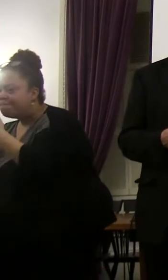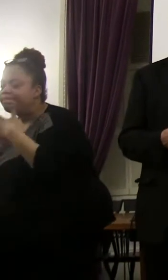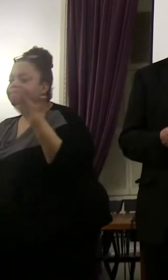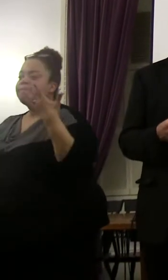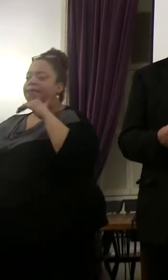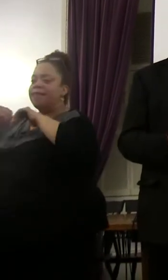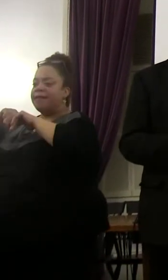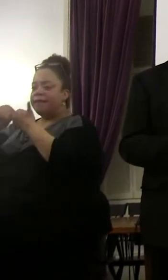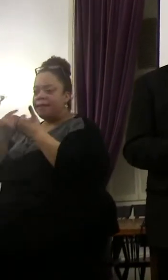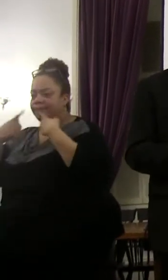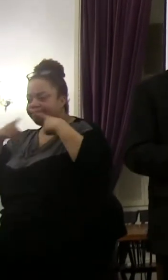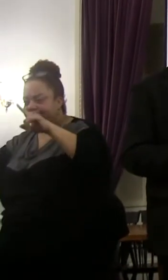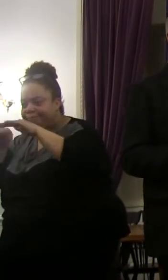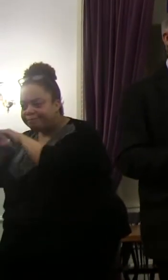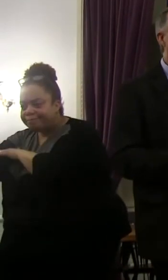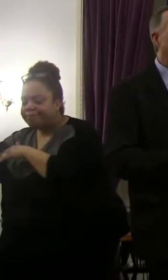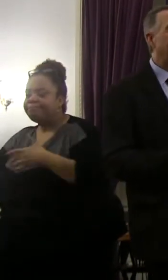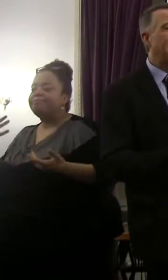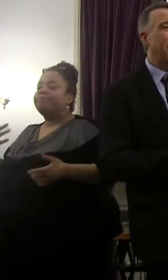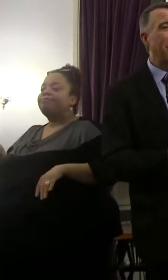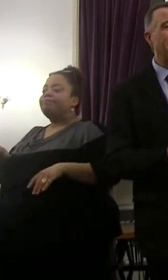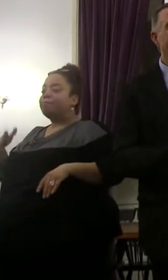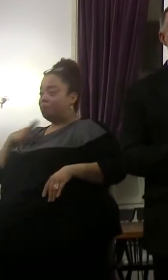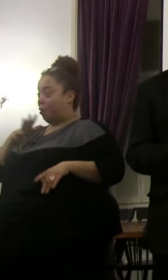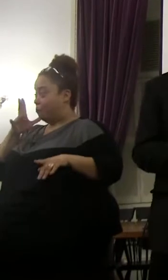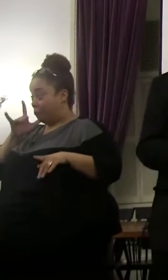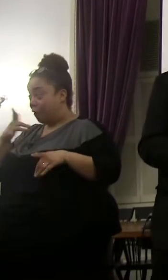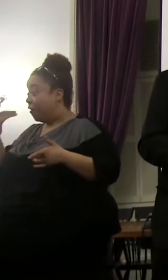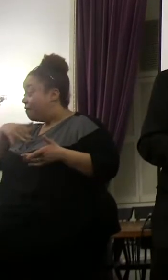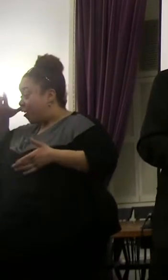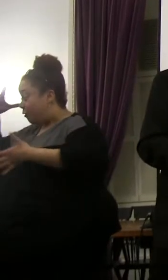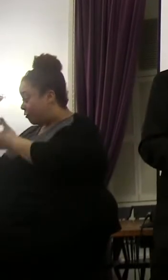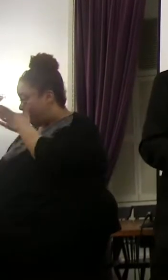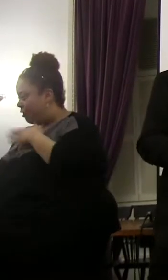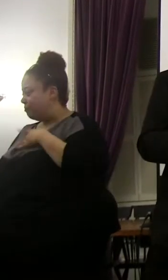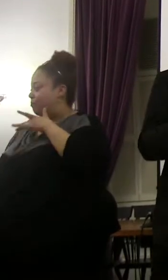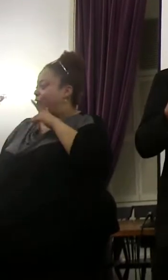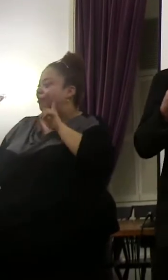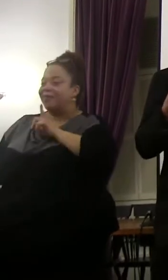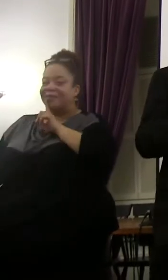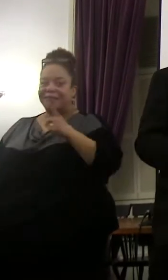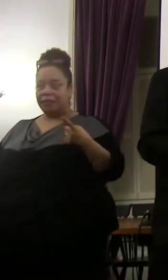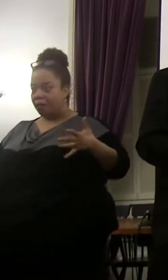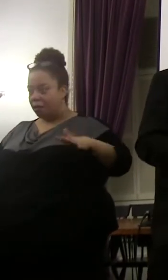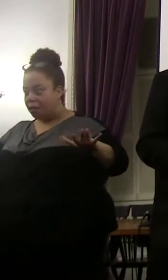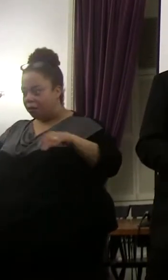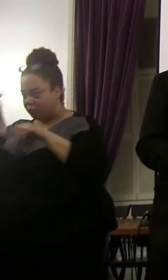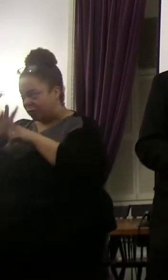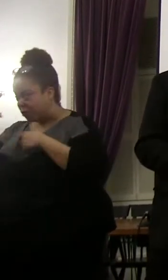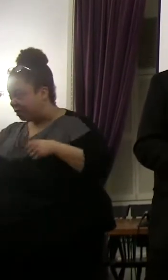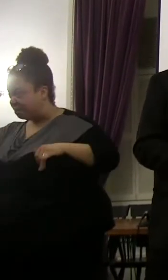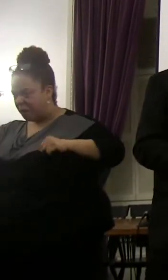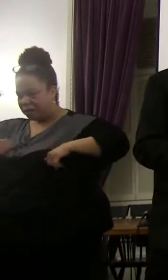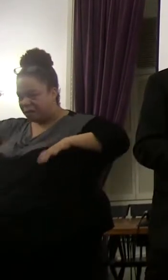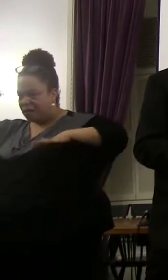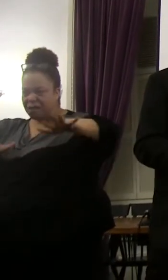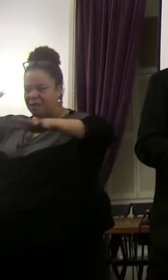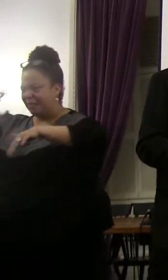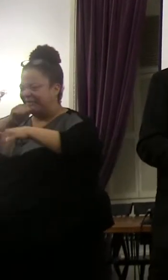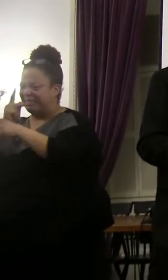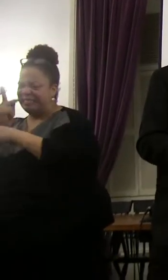sudden. Was a single parent. three. Three really. You know. We're very active kids.